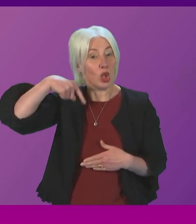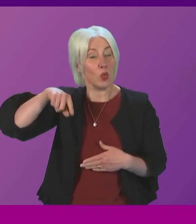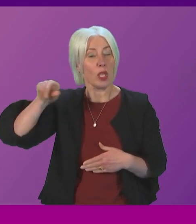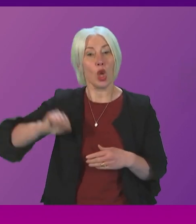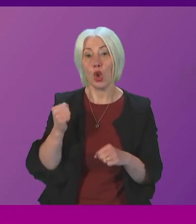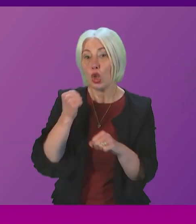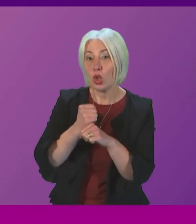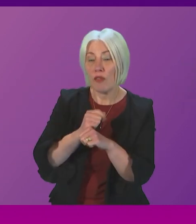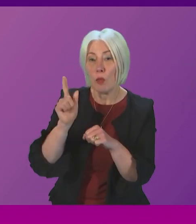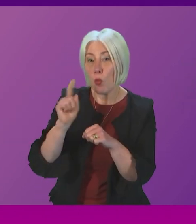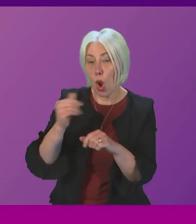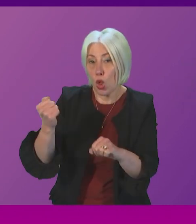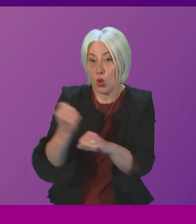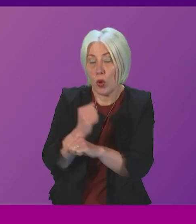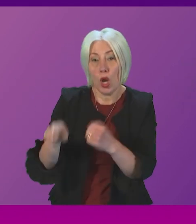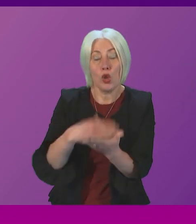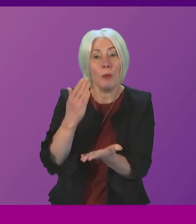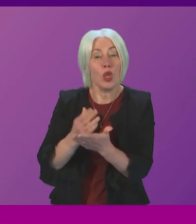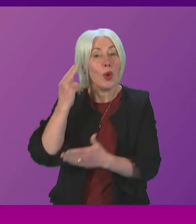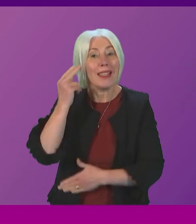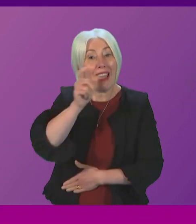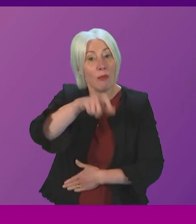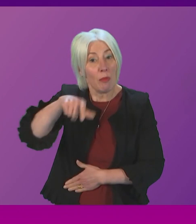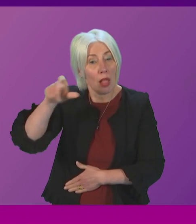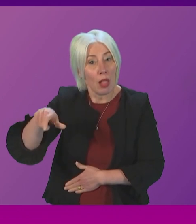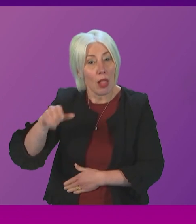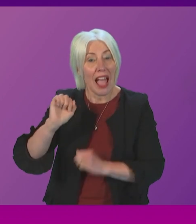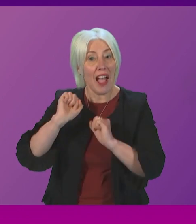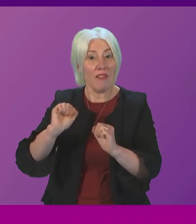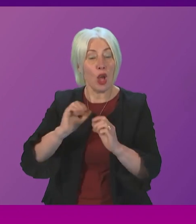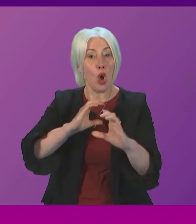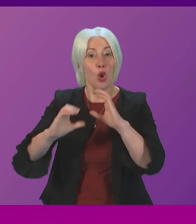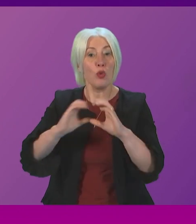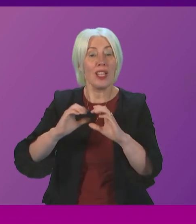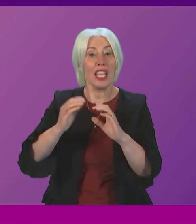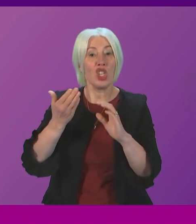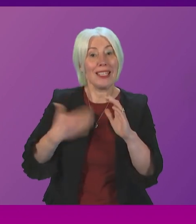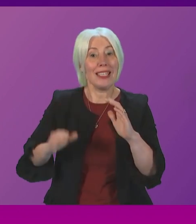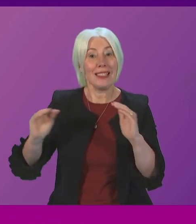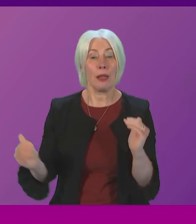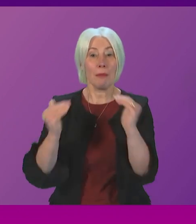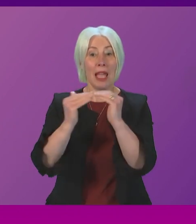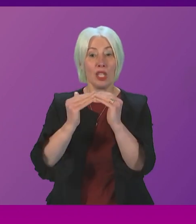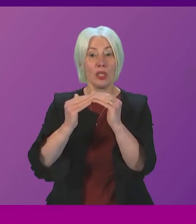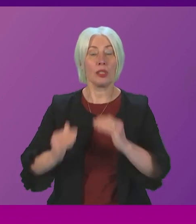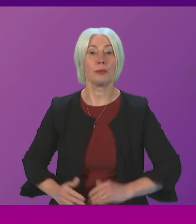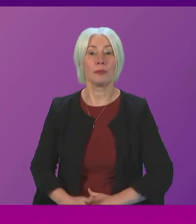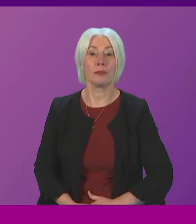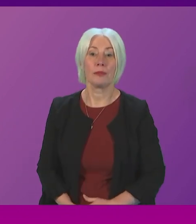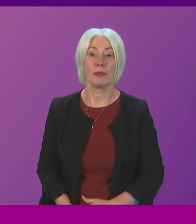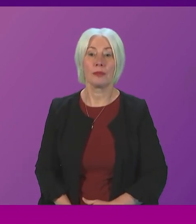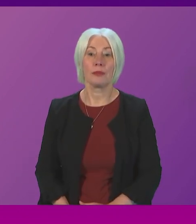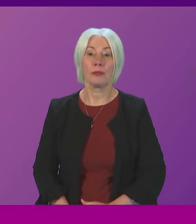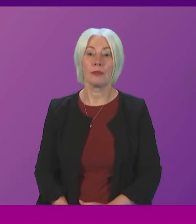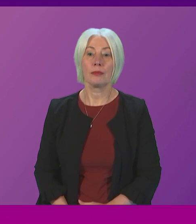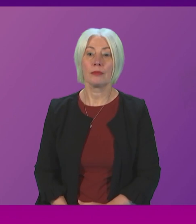Scottish government is undertaking to ensure that deaf people have their communication needs met so this week is what